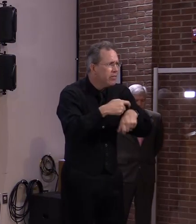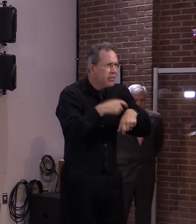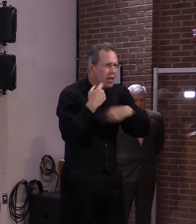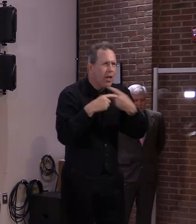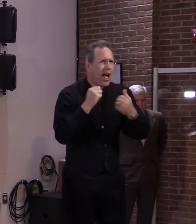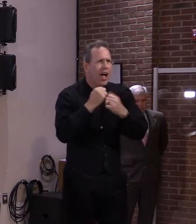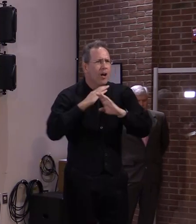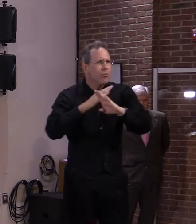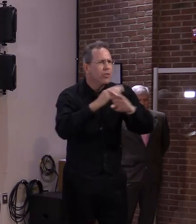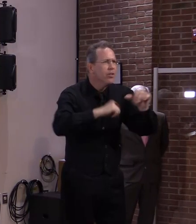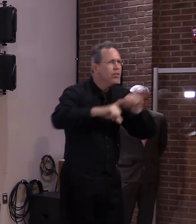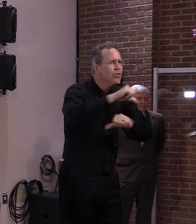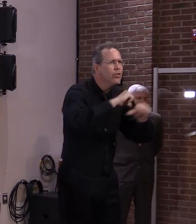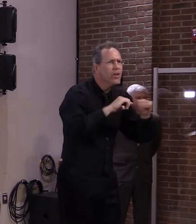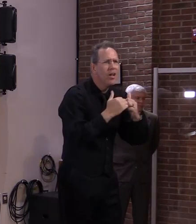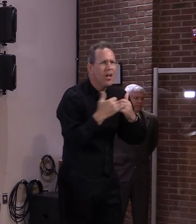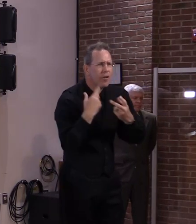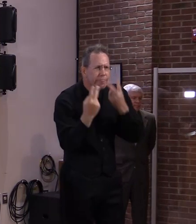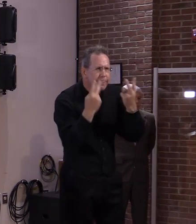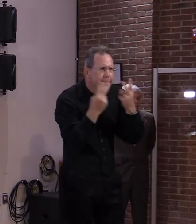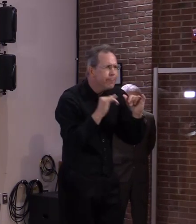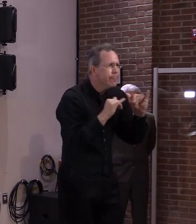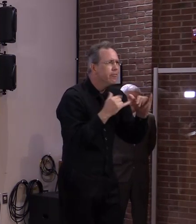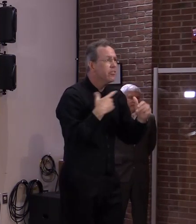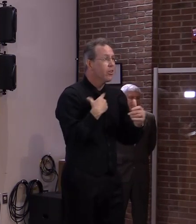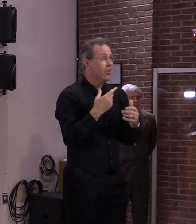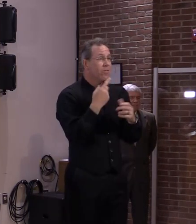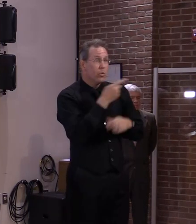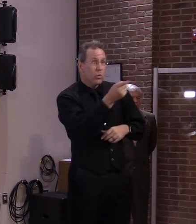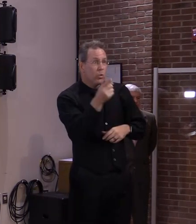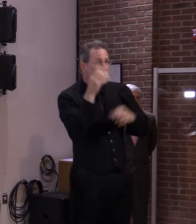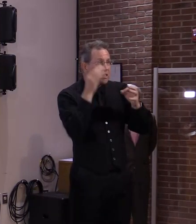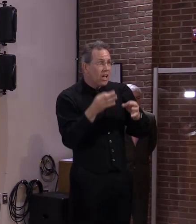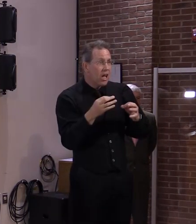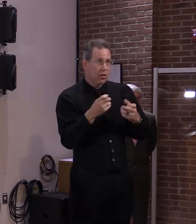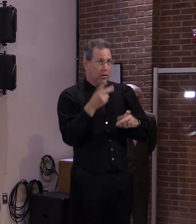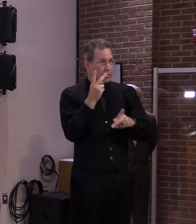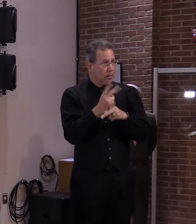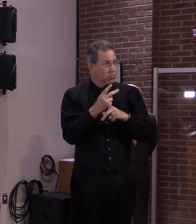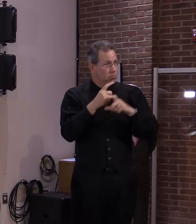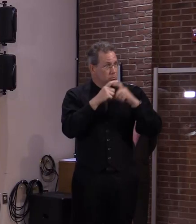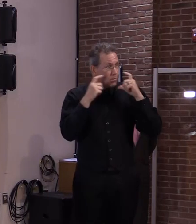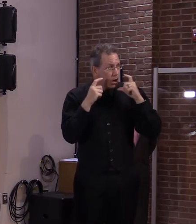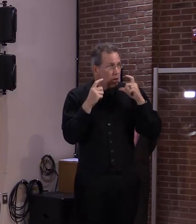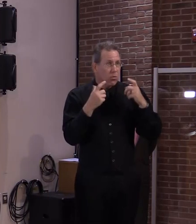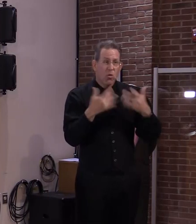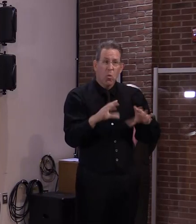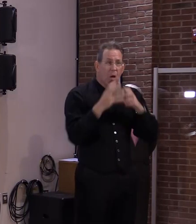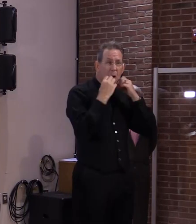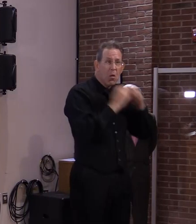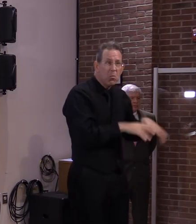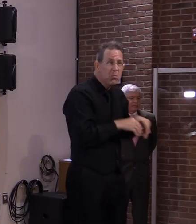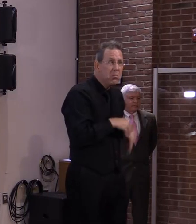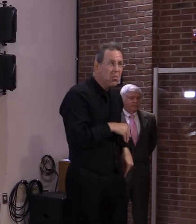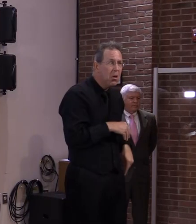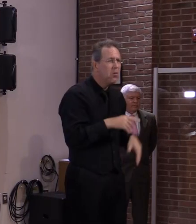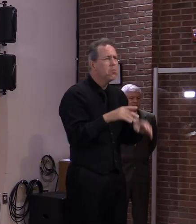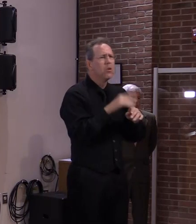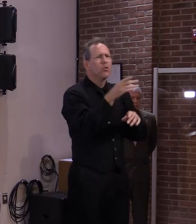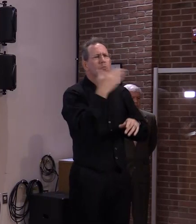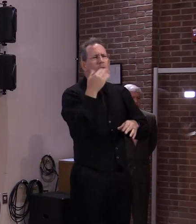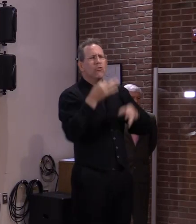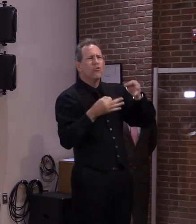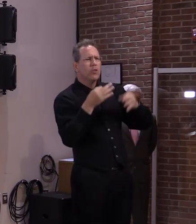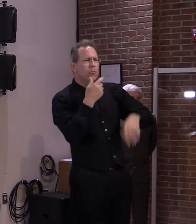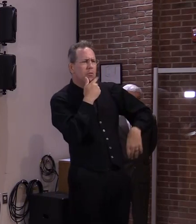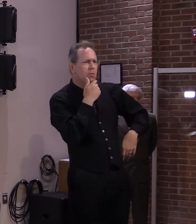all of us, whether we choose to wear a mask or not, please don't judge. As in so many aspects of life as human